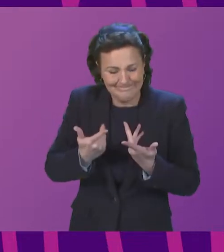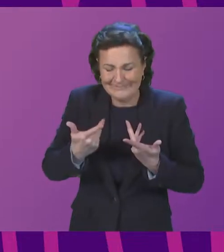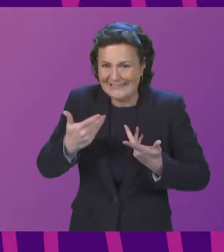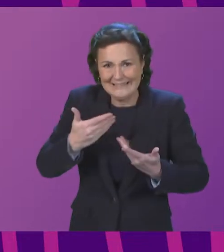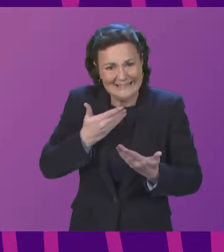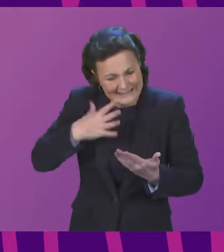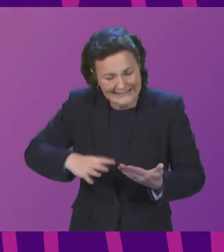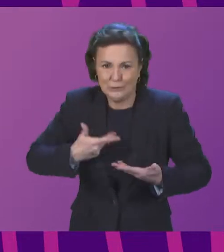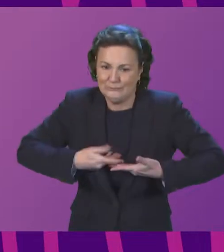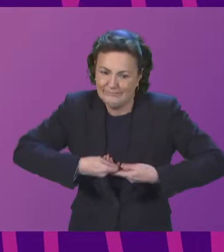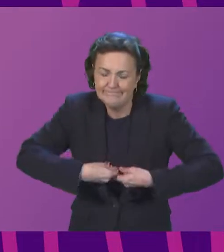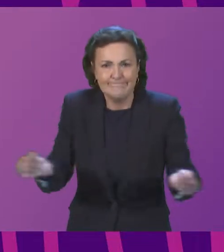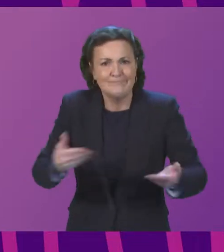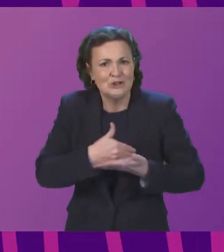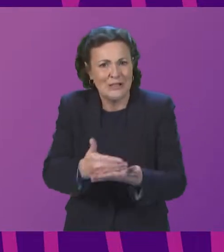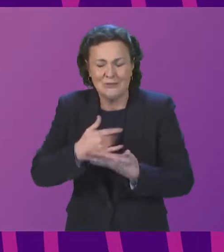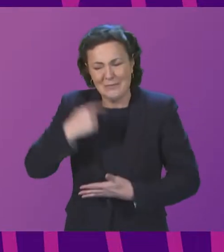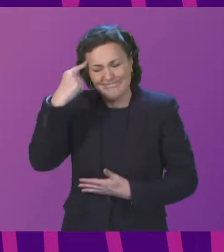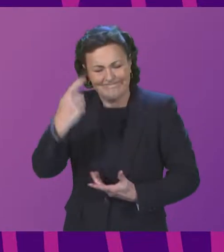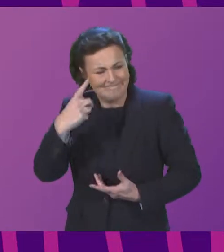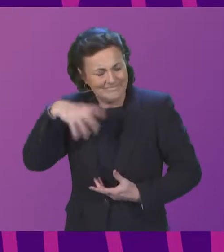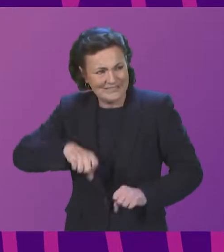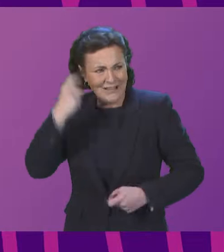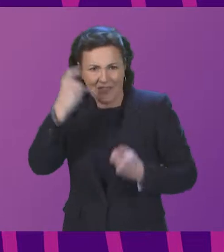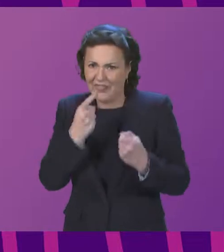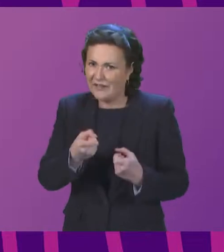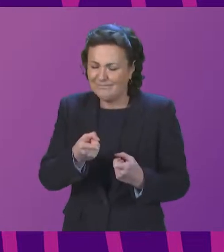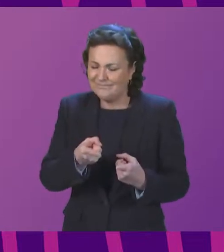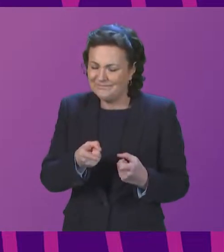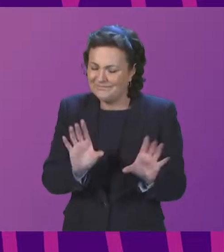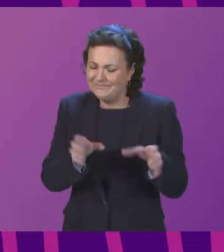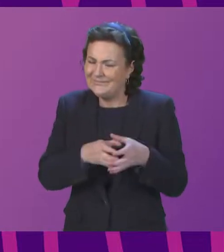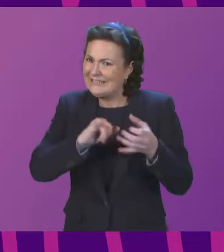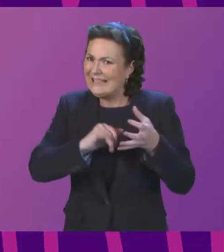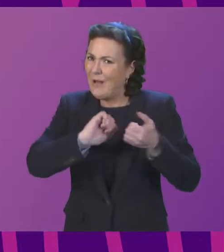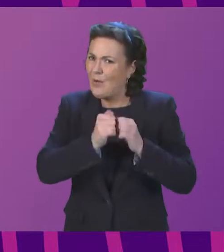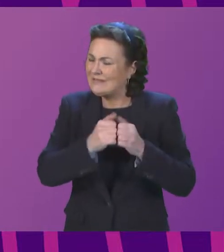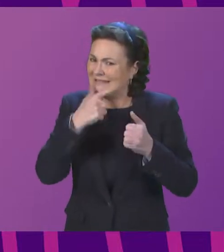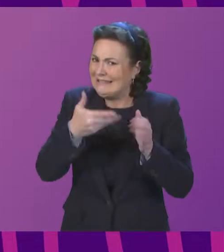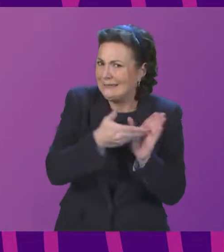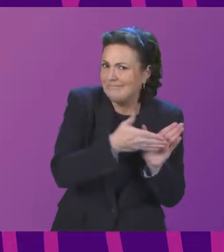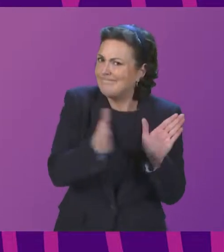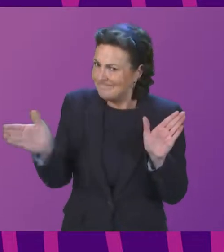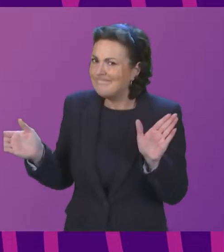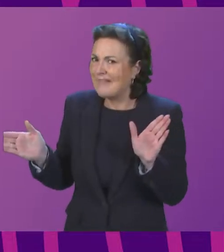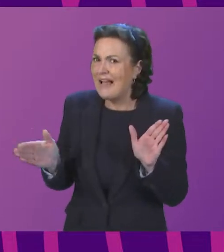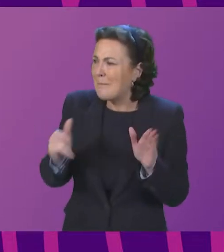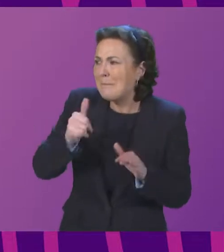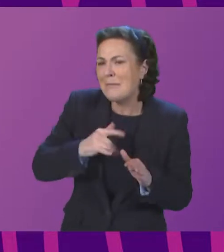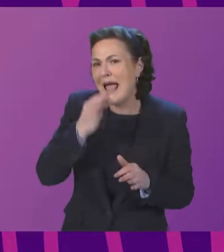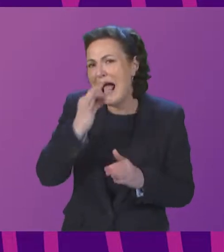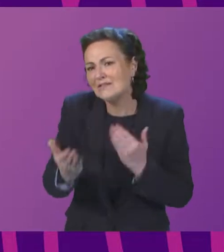wonder whether we ought to consider a wider group of stakeholders to take evidence from and to broaden the base of the evidence we're seeking to